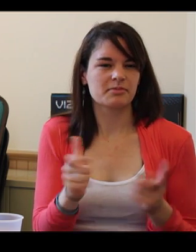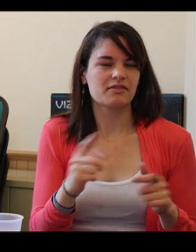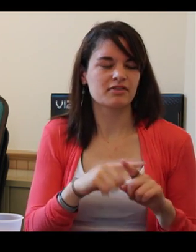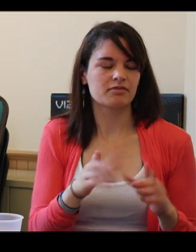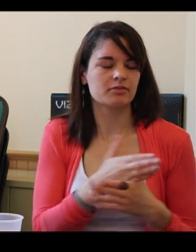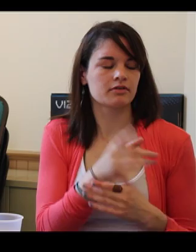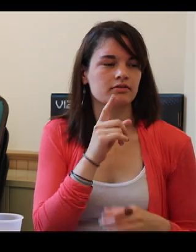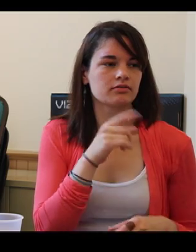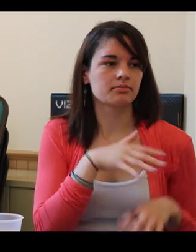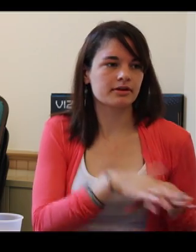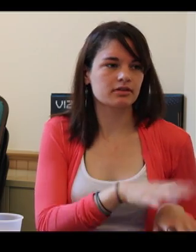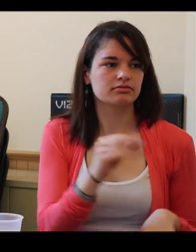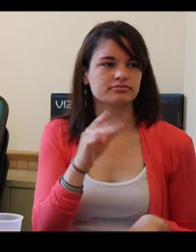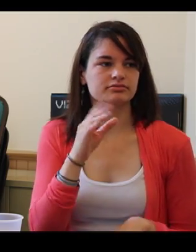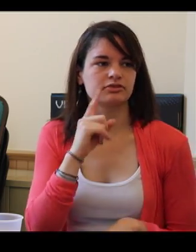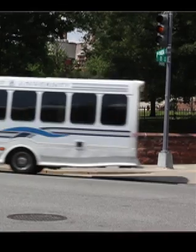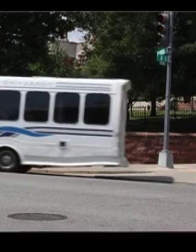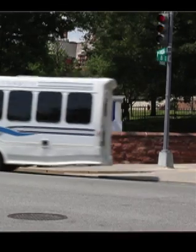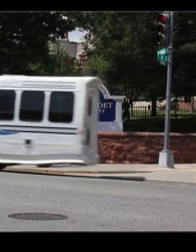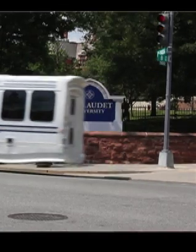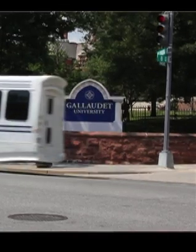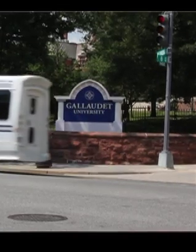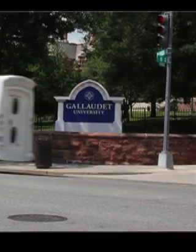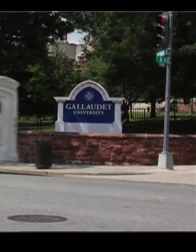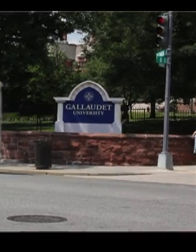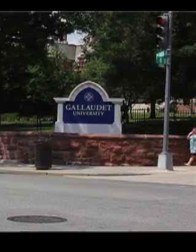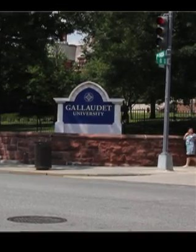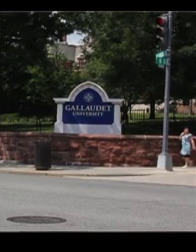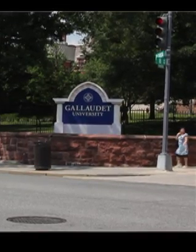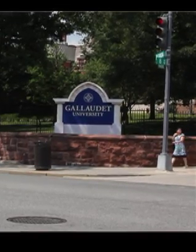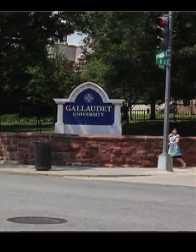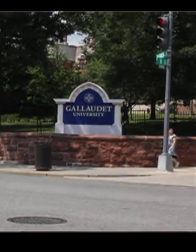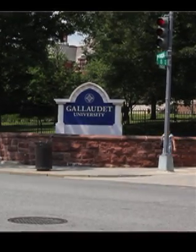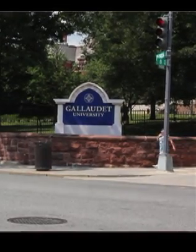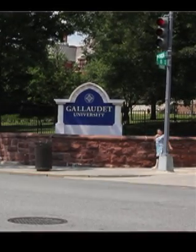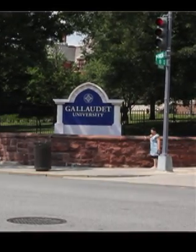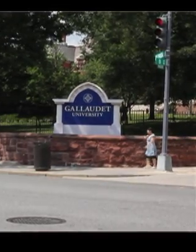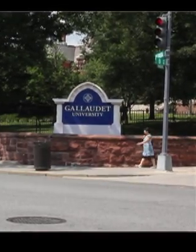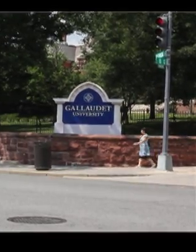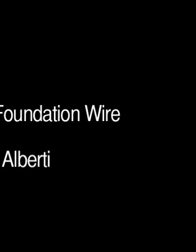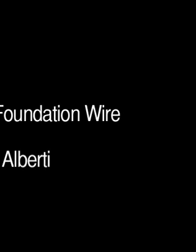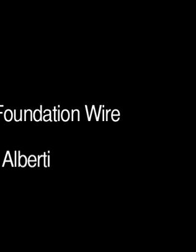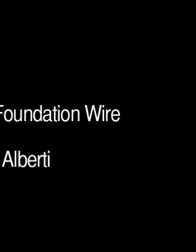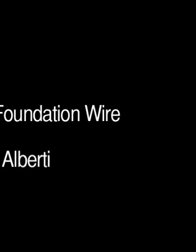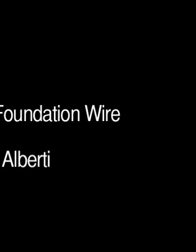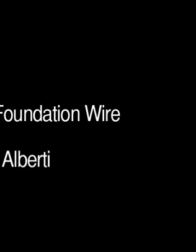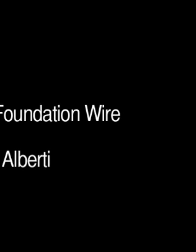really felt I had the chance to do any developing or growing in that public school setting, but I've certainly found that I have had that experience here.